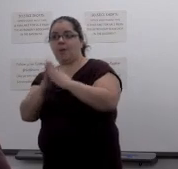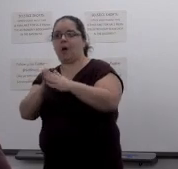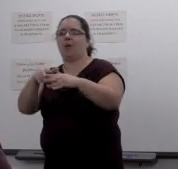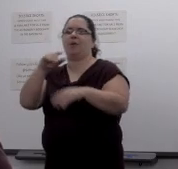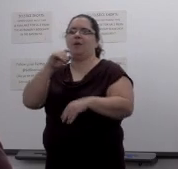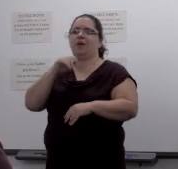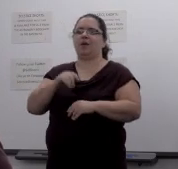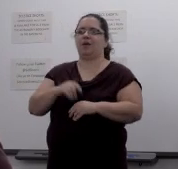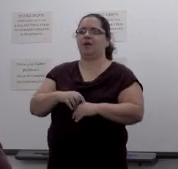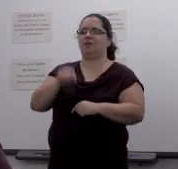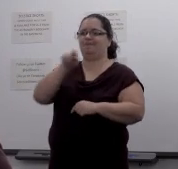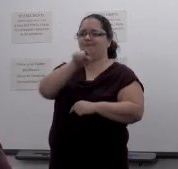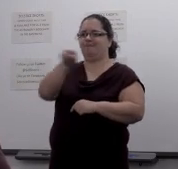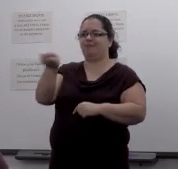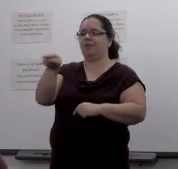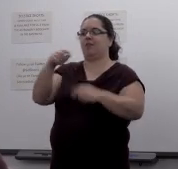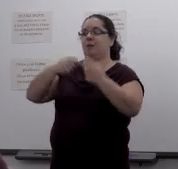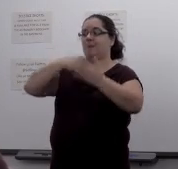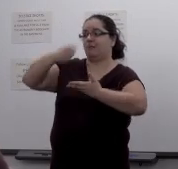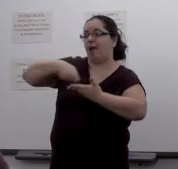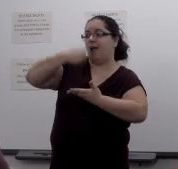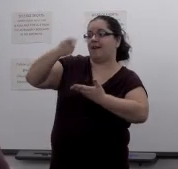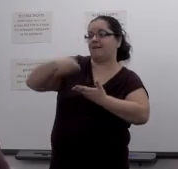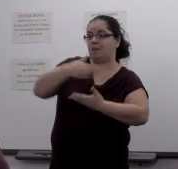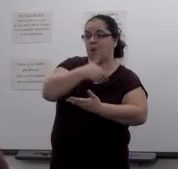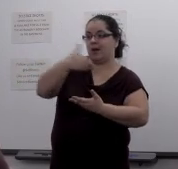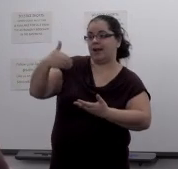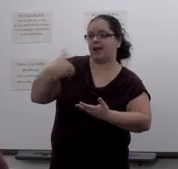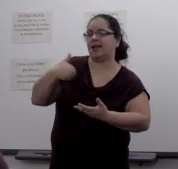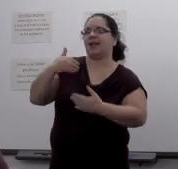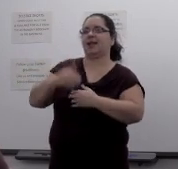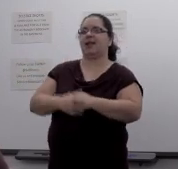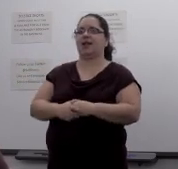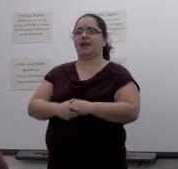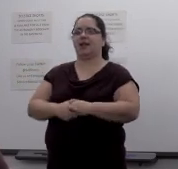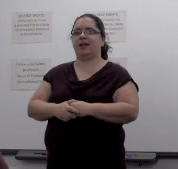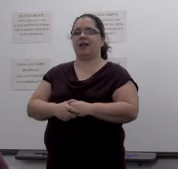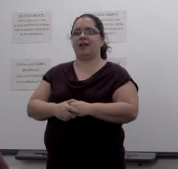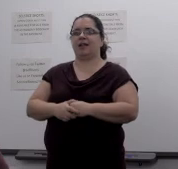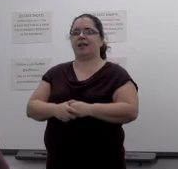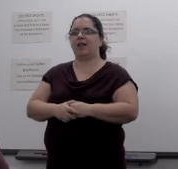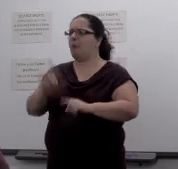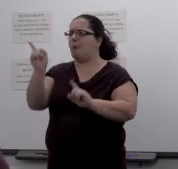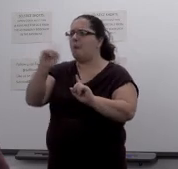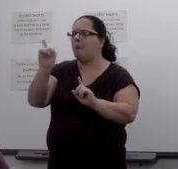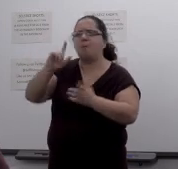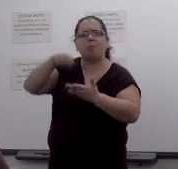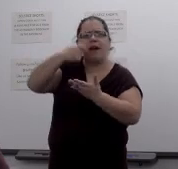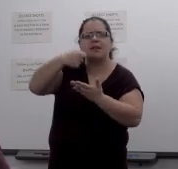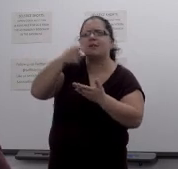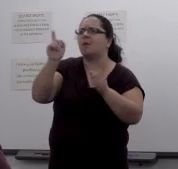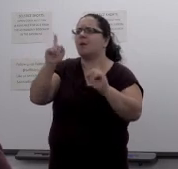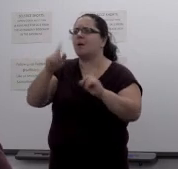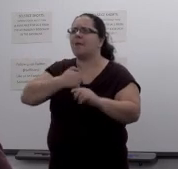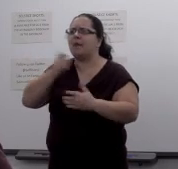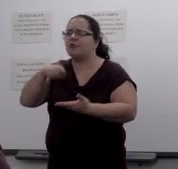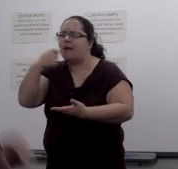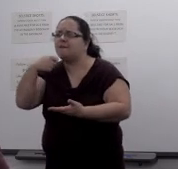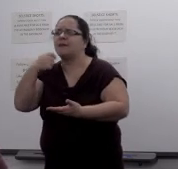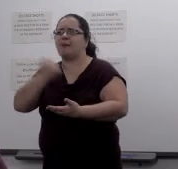home for your breakfast this morning? Oh, what have you got for my breakfast, my breakfast, my